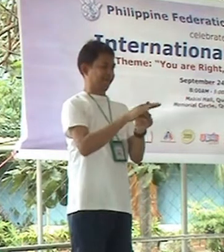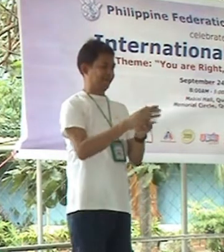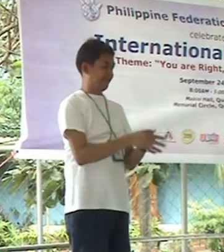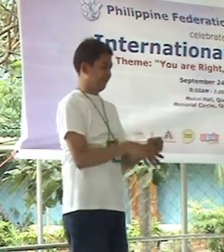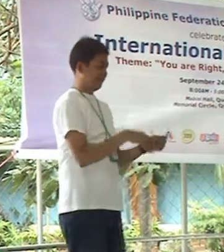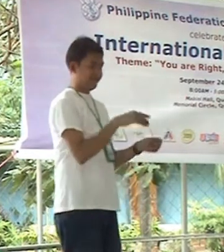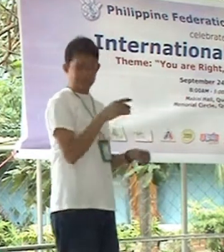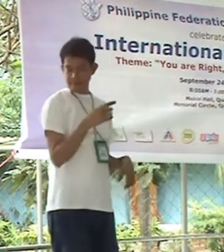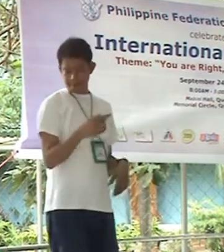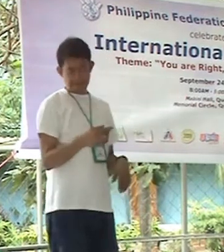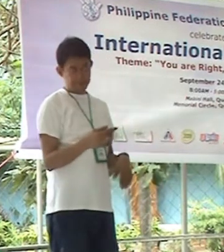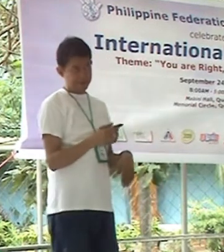day with experience,